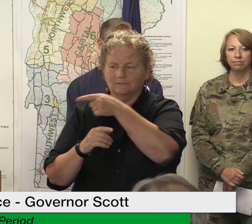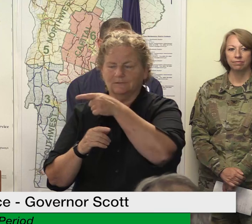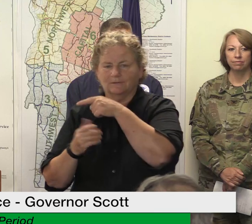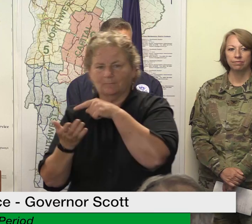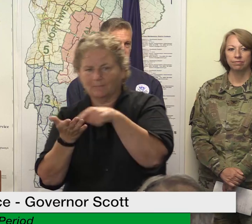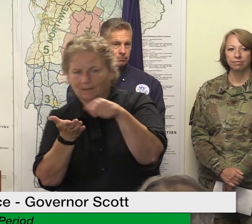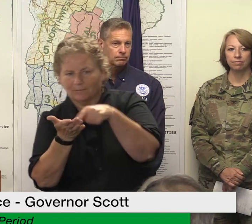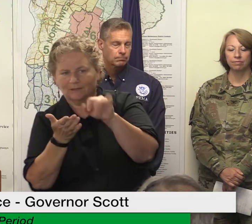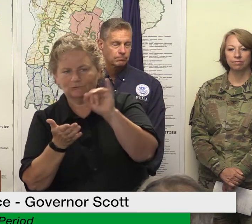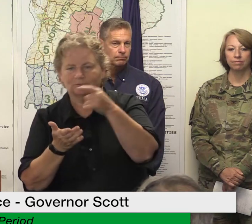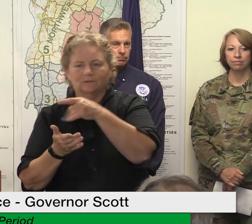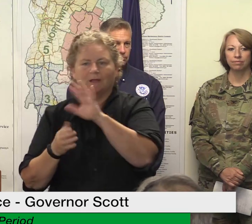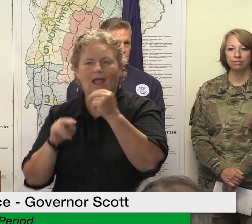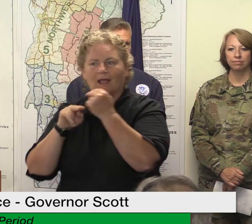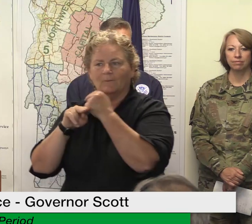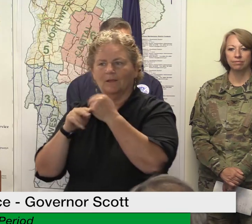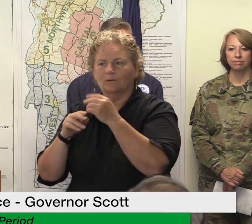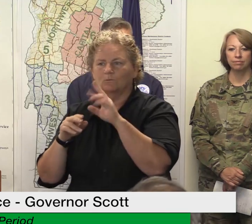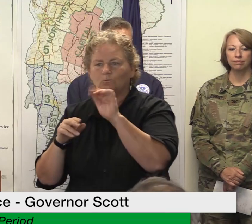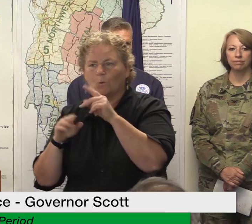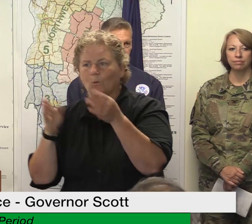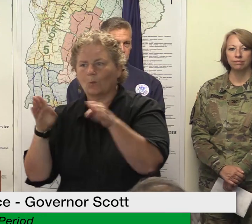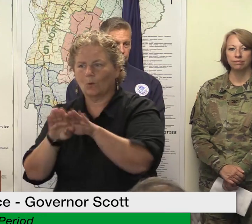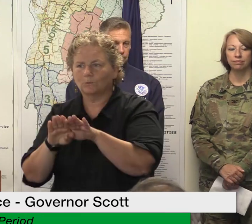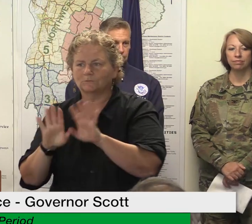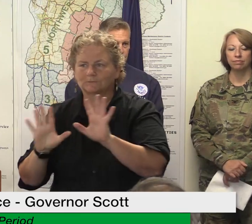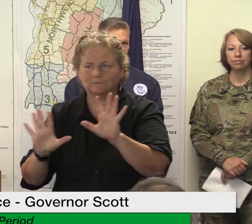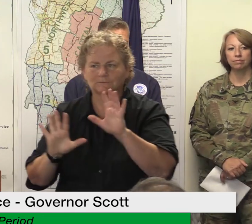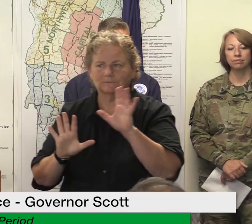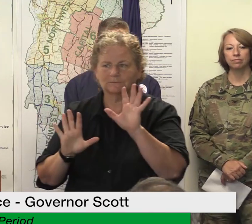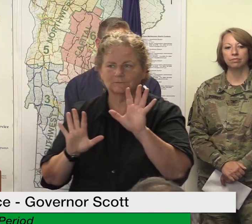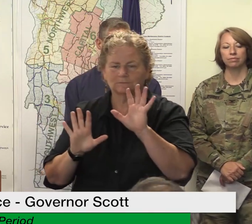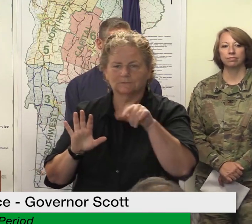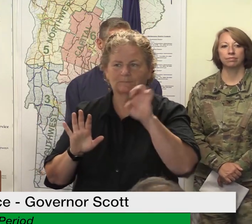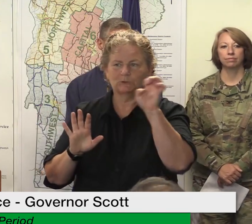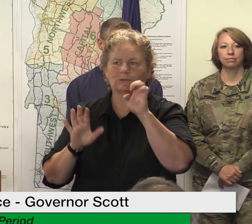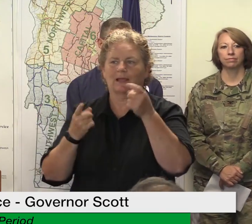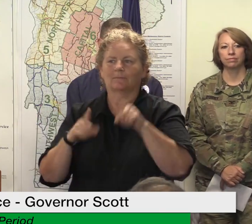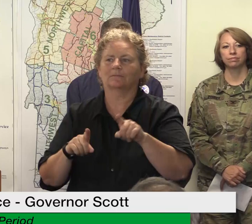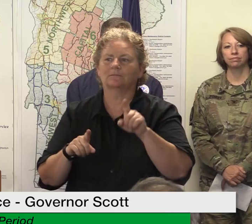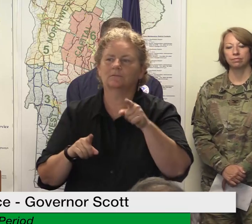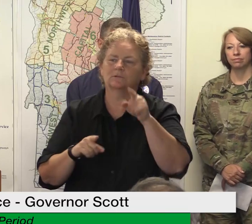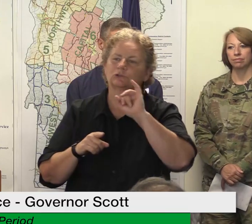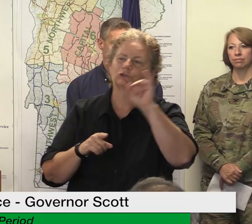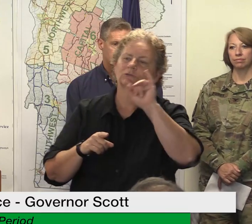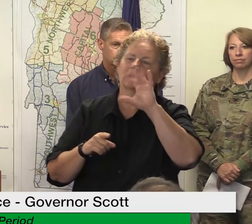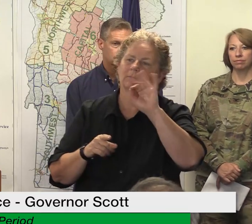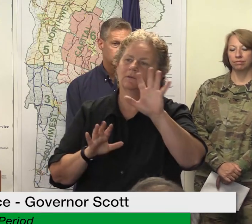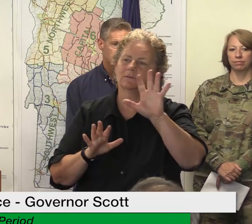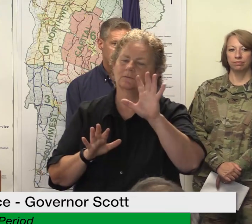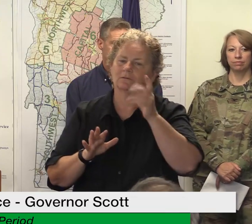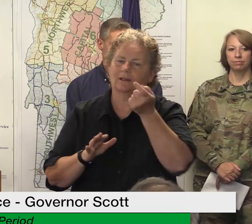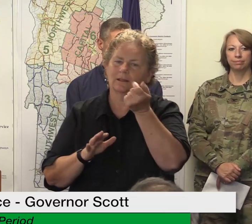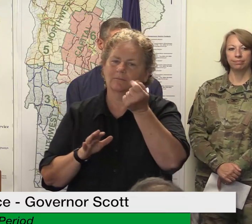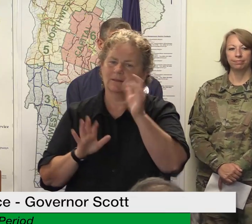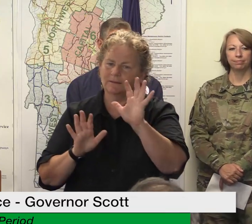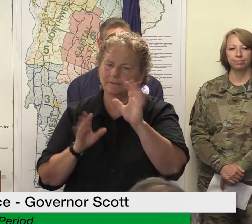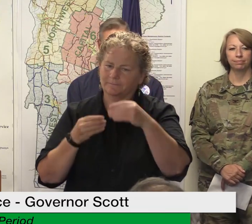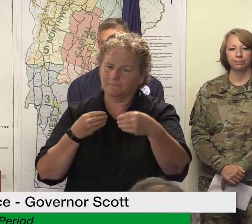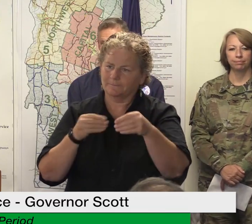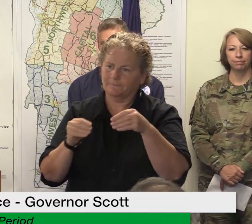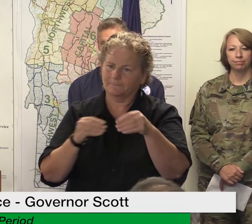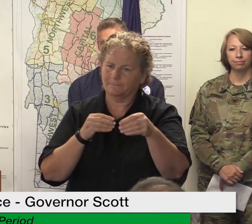not canceled we've issued through this emergency the request of the industry to show that lenience for her momers